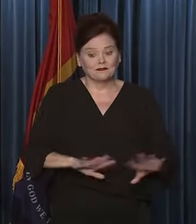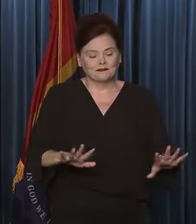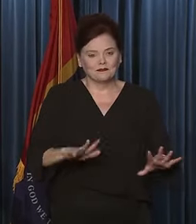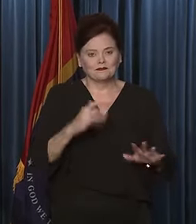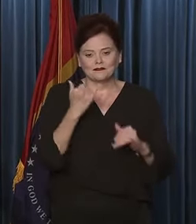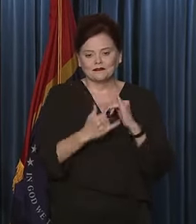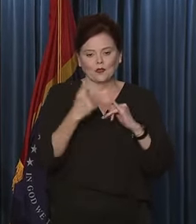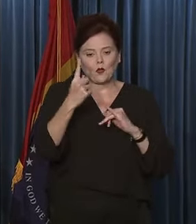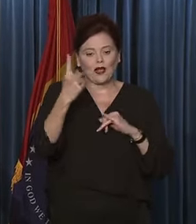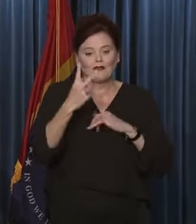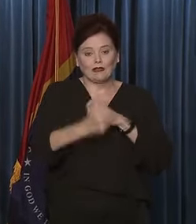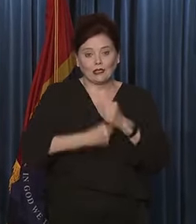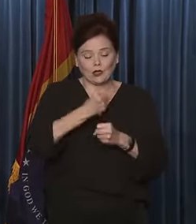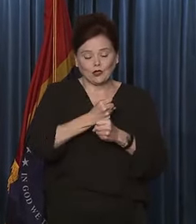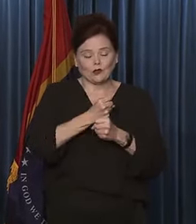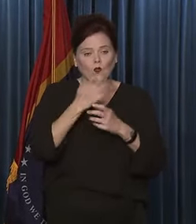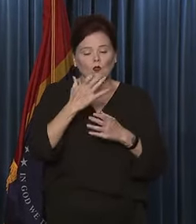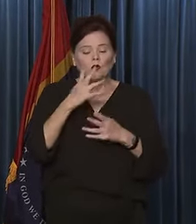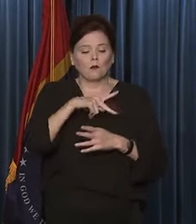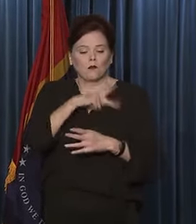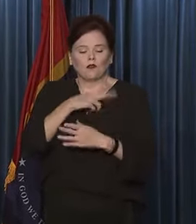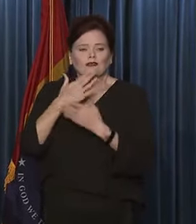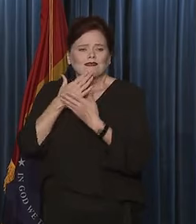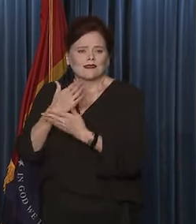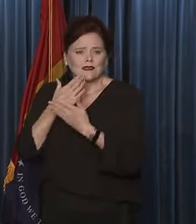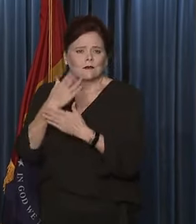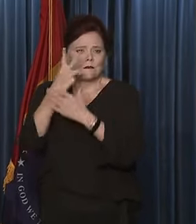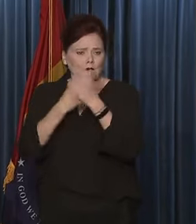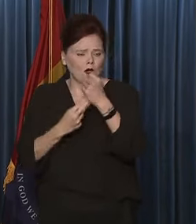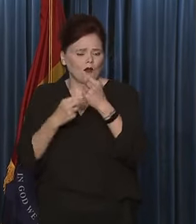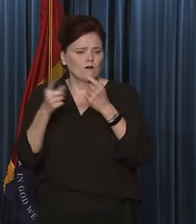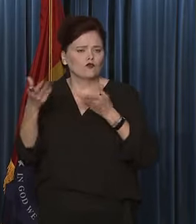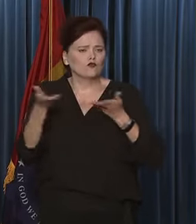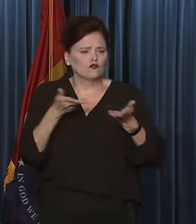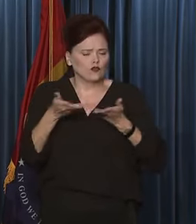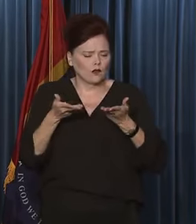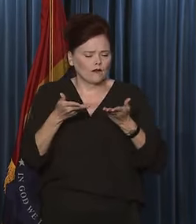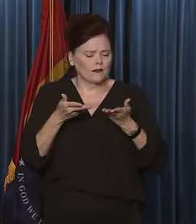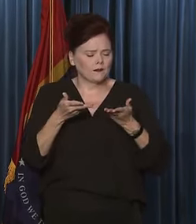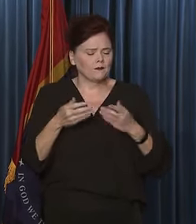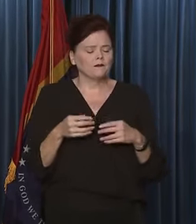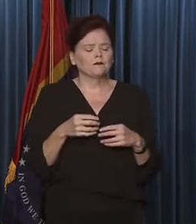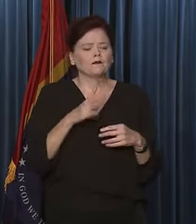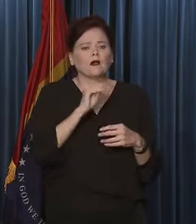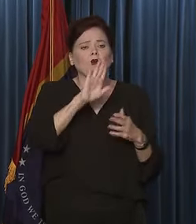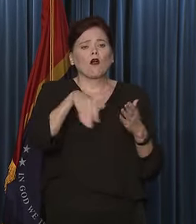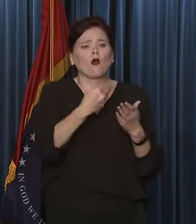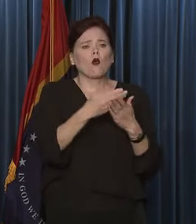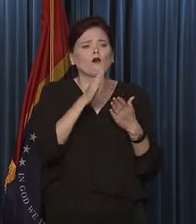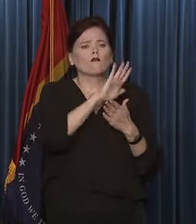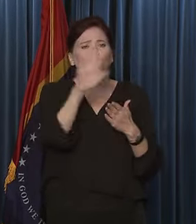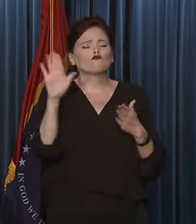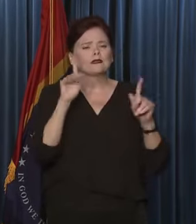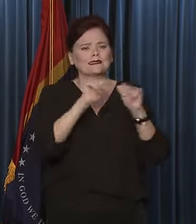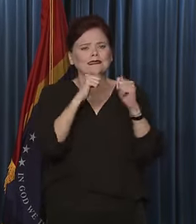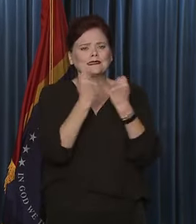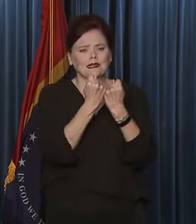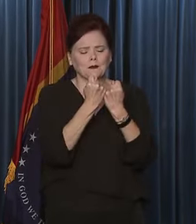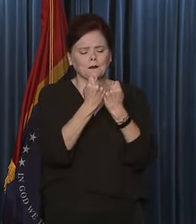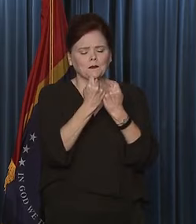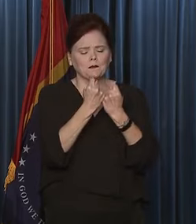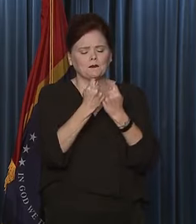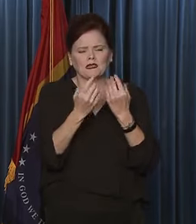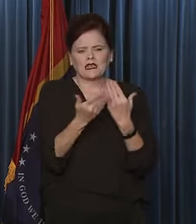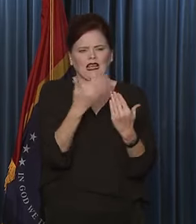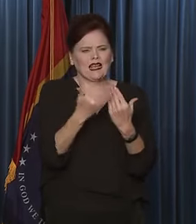year and a half, I want to personally thank both of you for your service and to all of your teams. It's